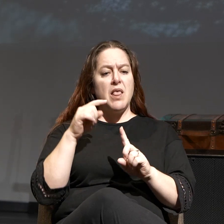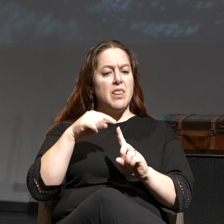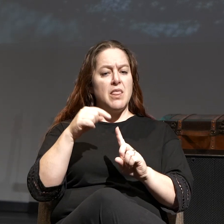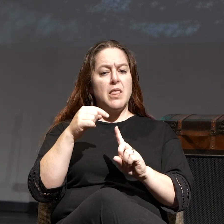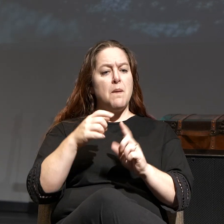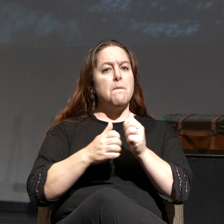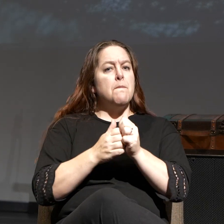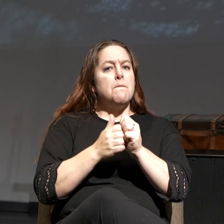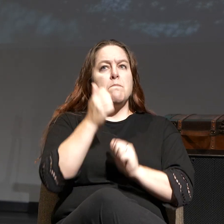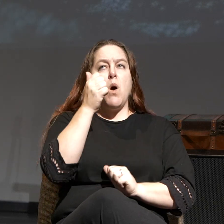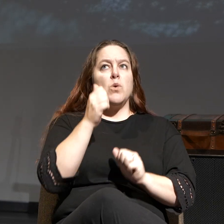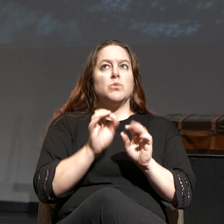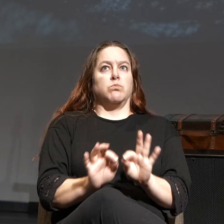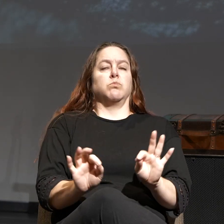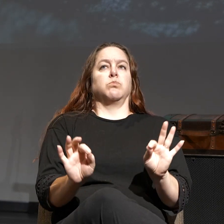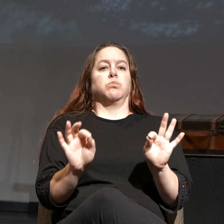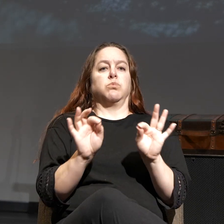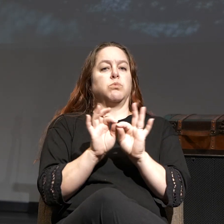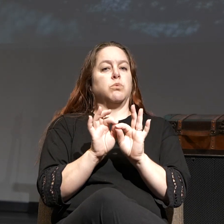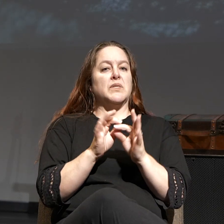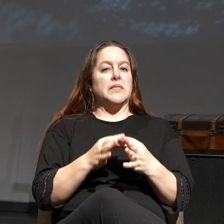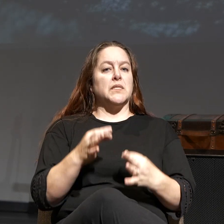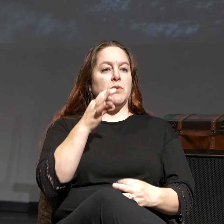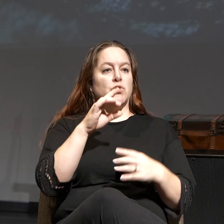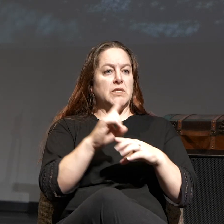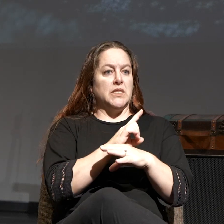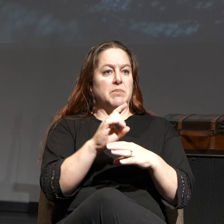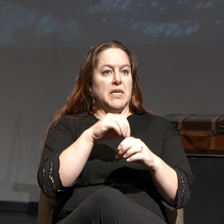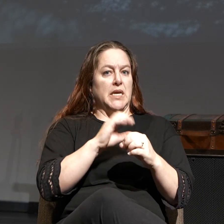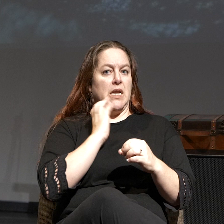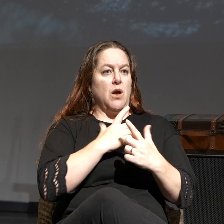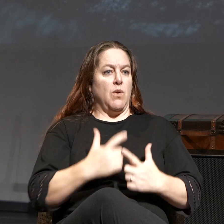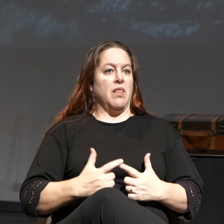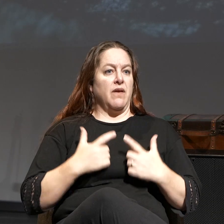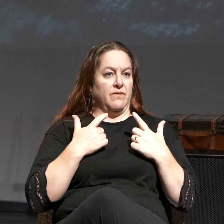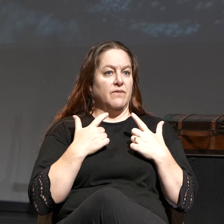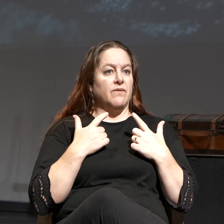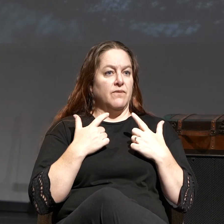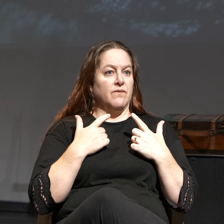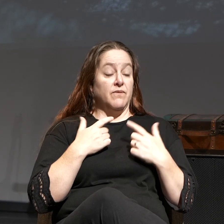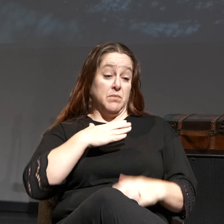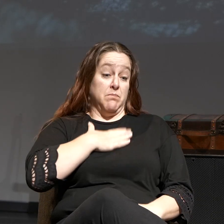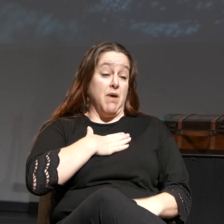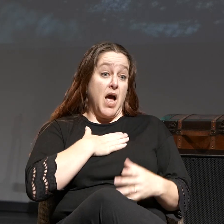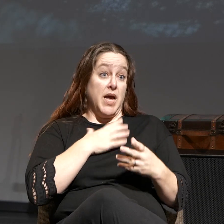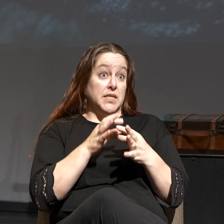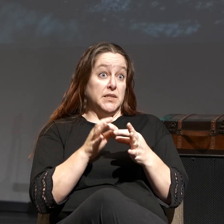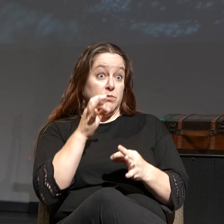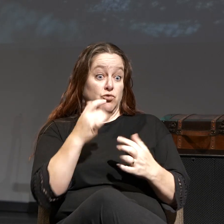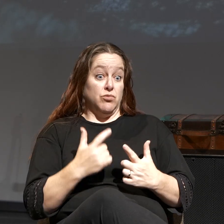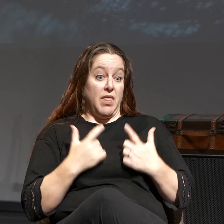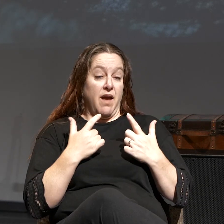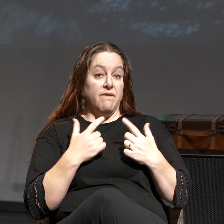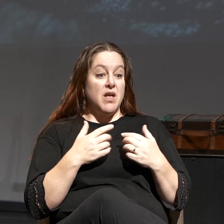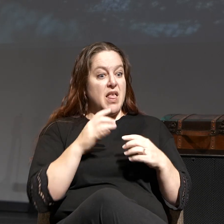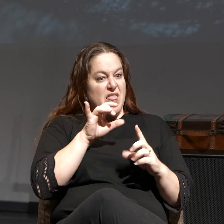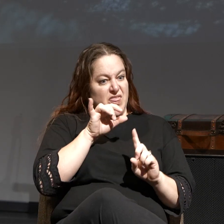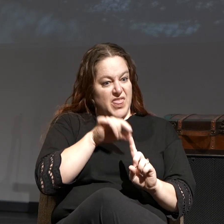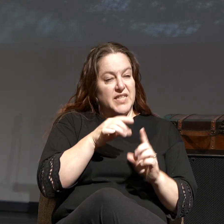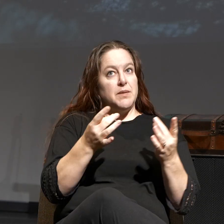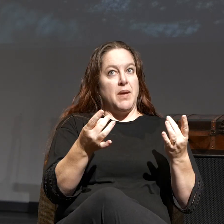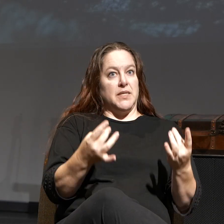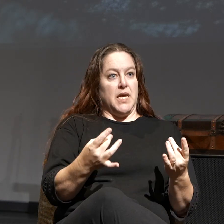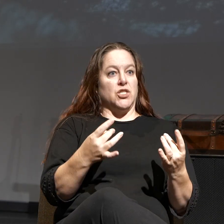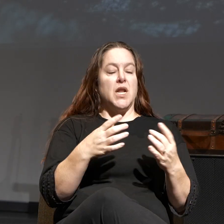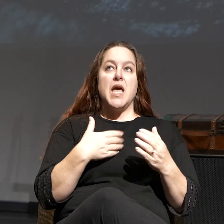significant spiritual discipline in our spiritual life, in my spiritual life, that has increased my intimacy